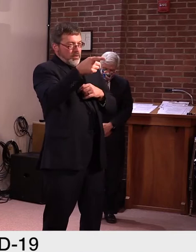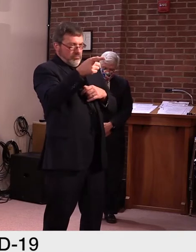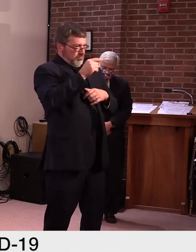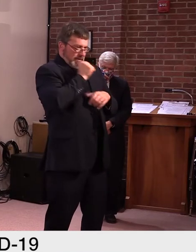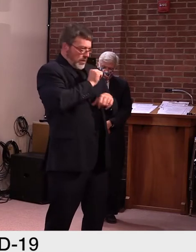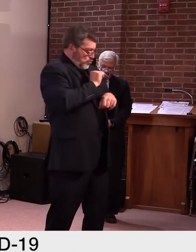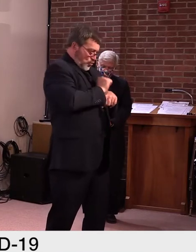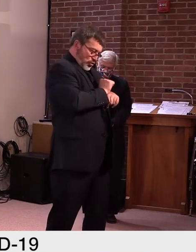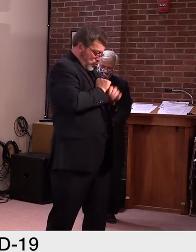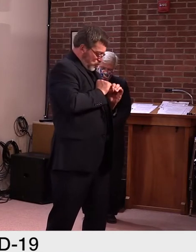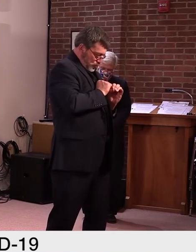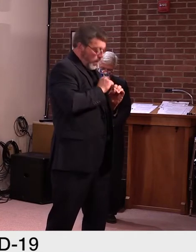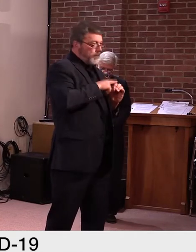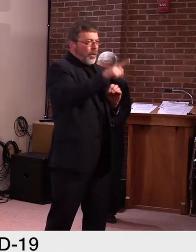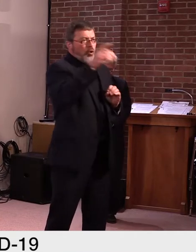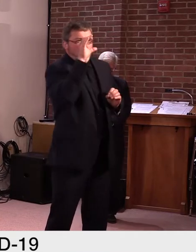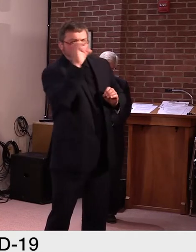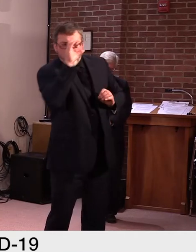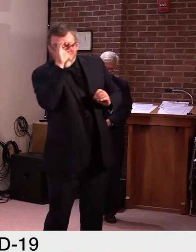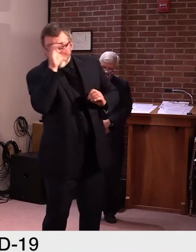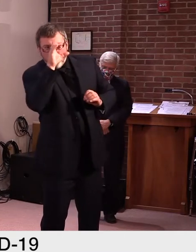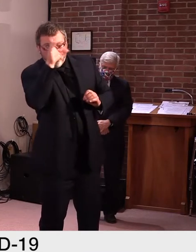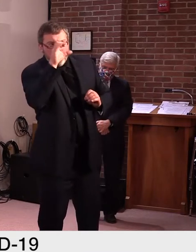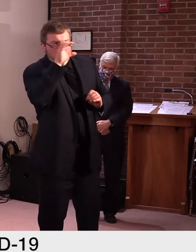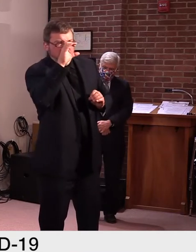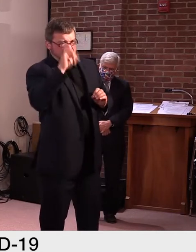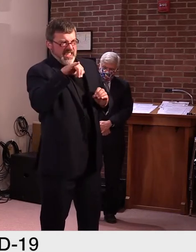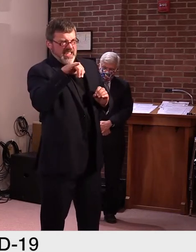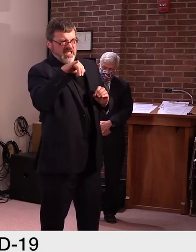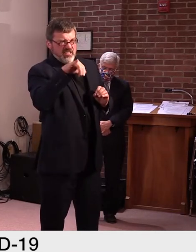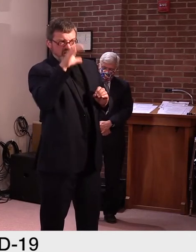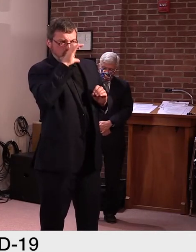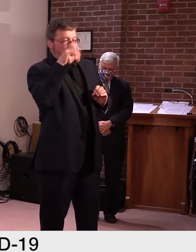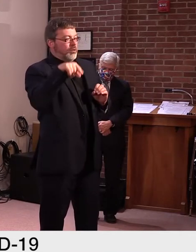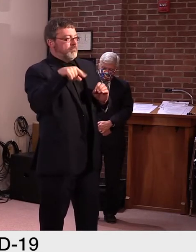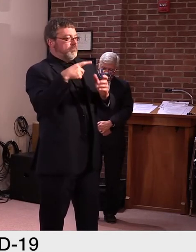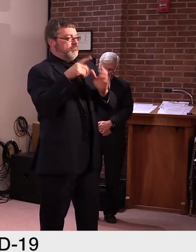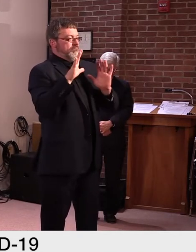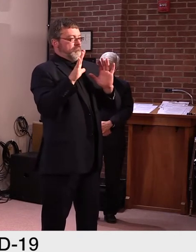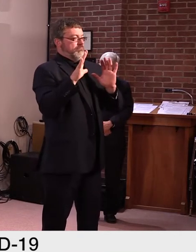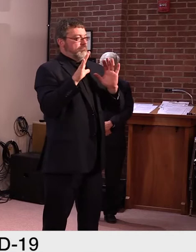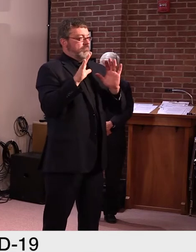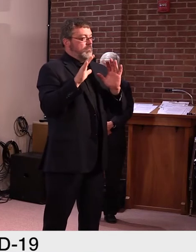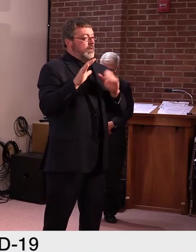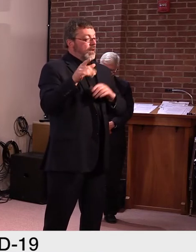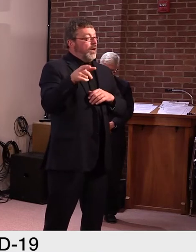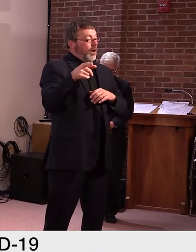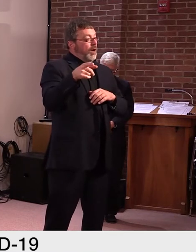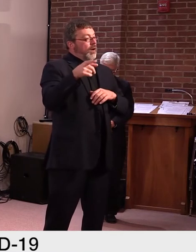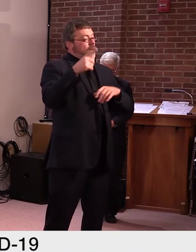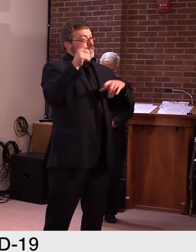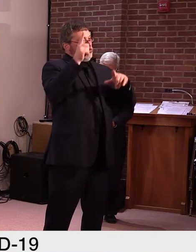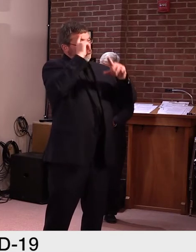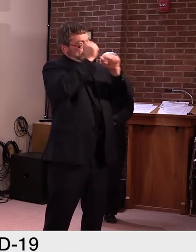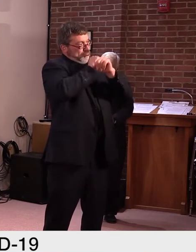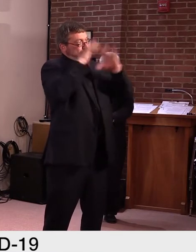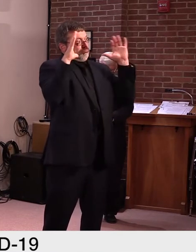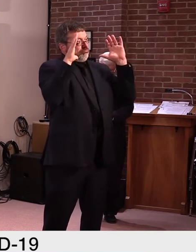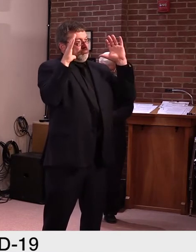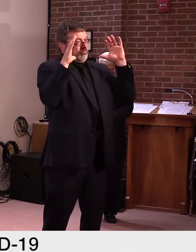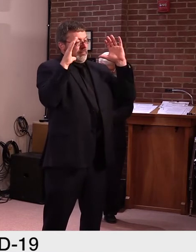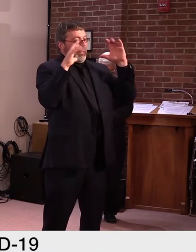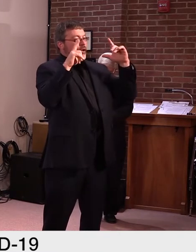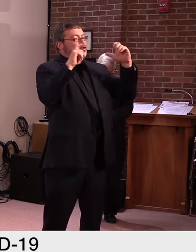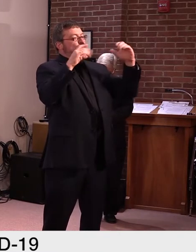when you see this, uh, unemployment rate, uh, 4.8 percent, you would think that, on balance, that must